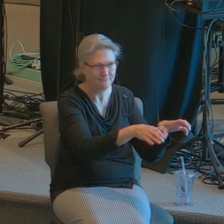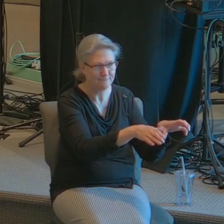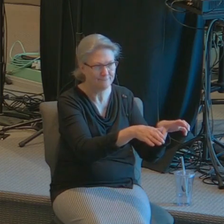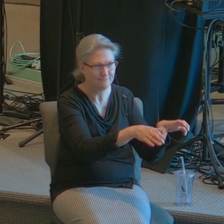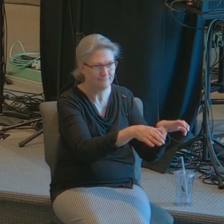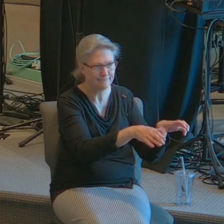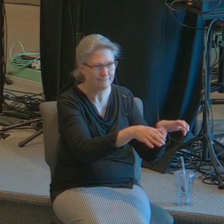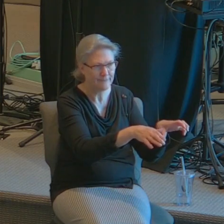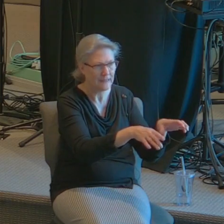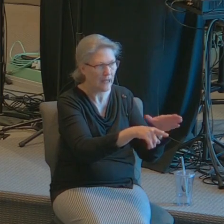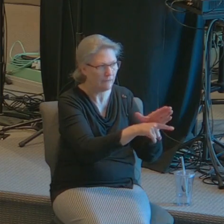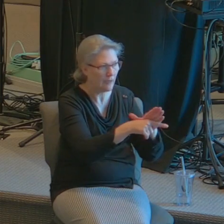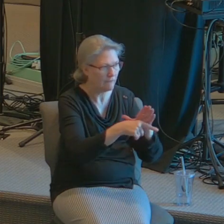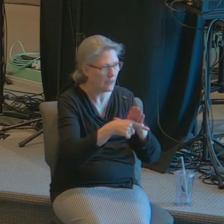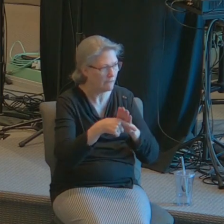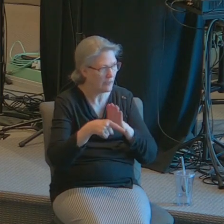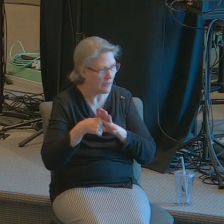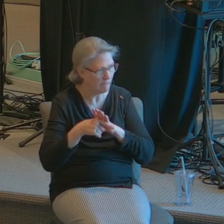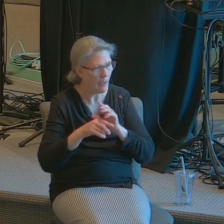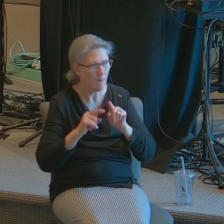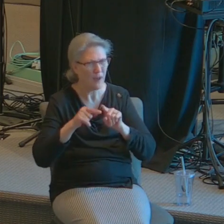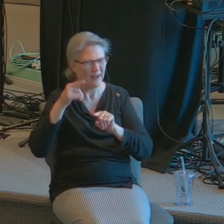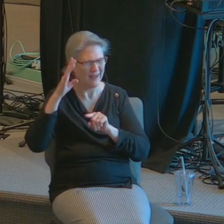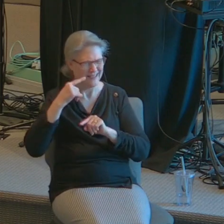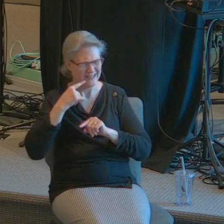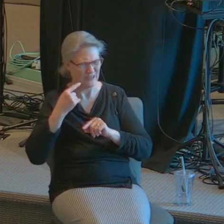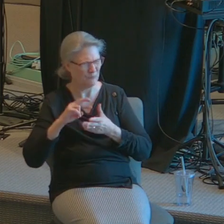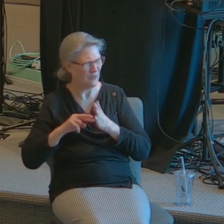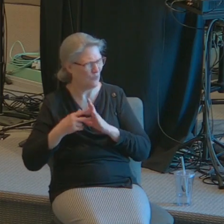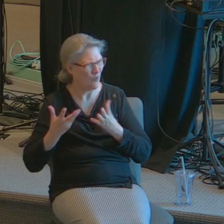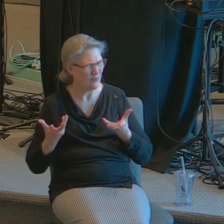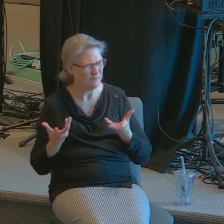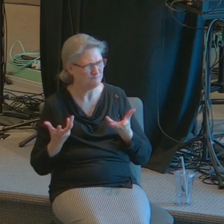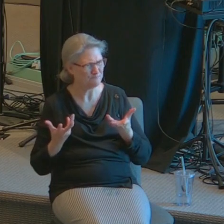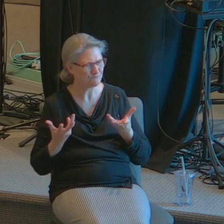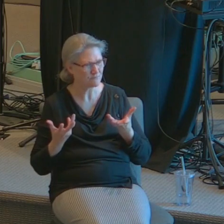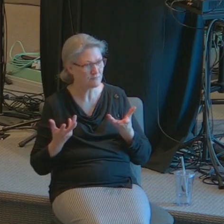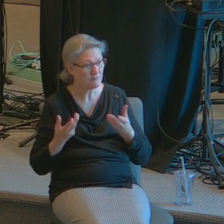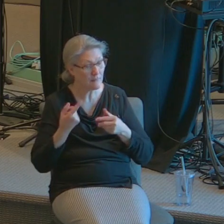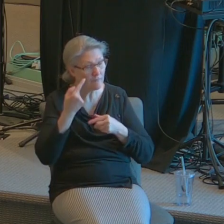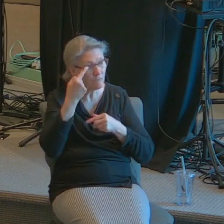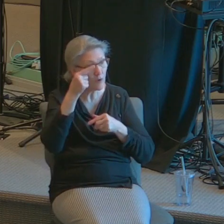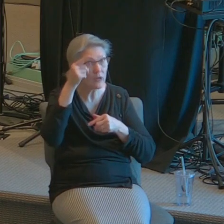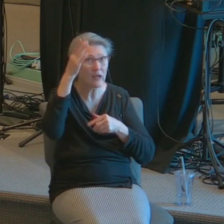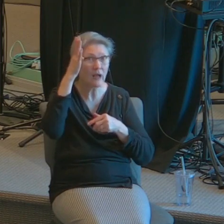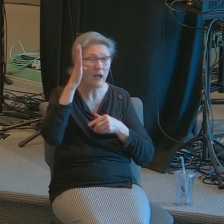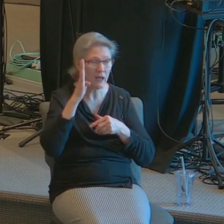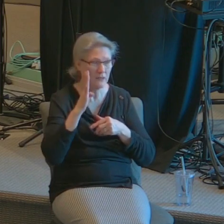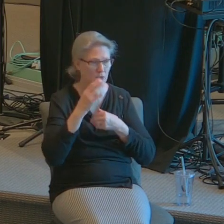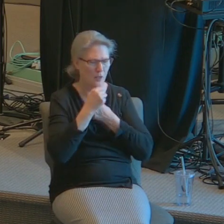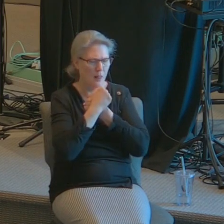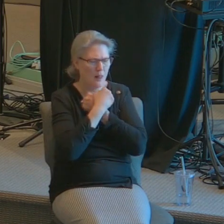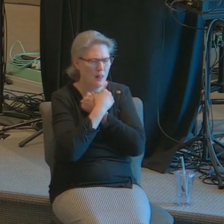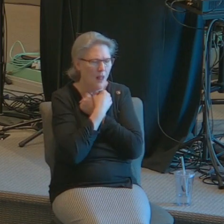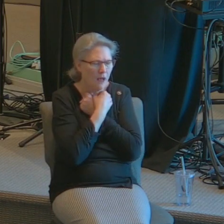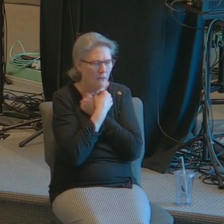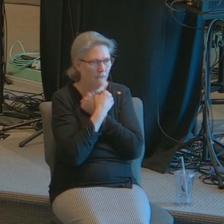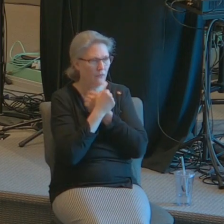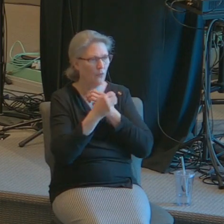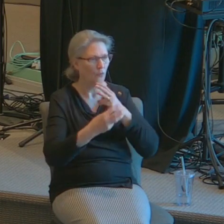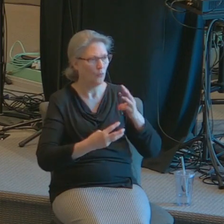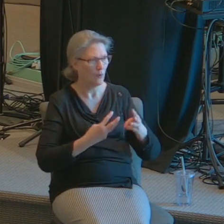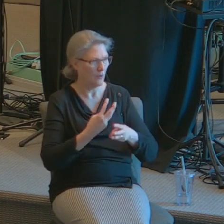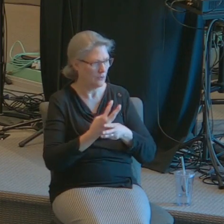so what is God saying in this scripture for God so loved the world then John